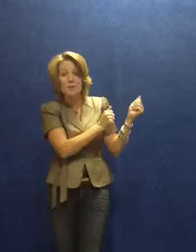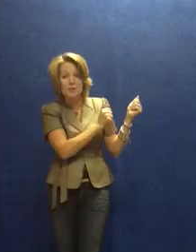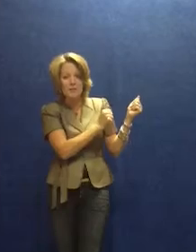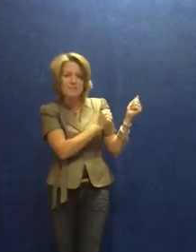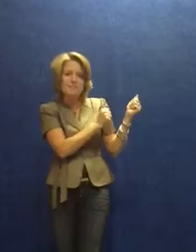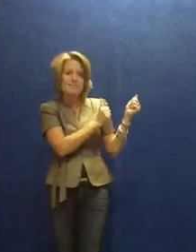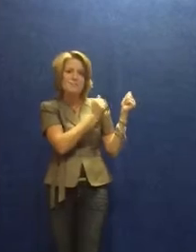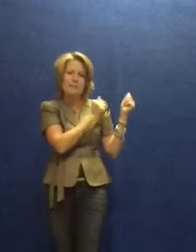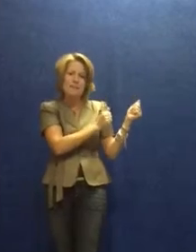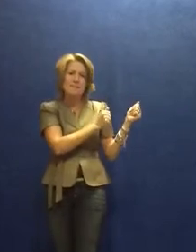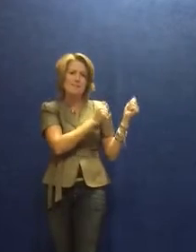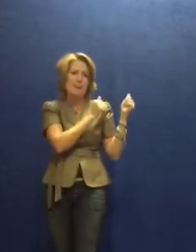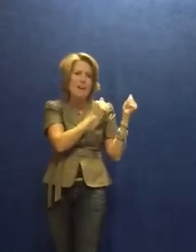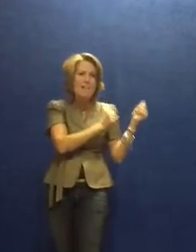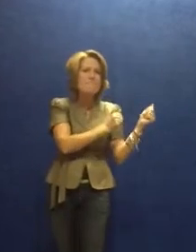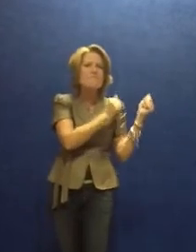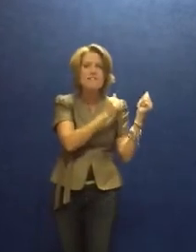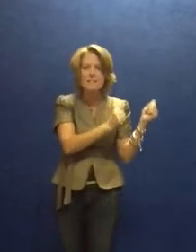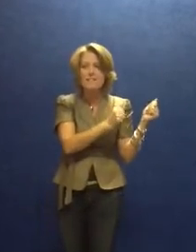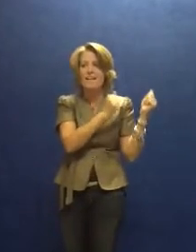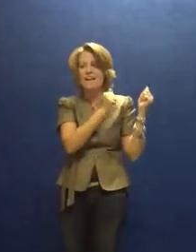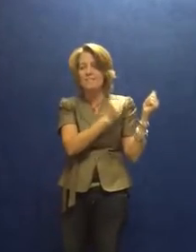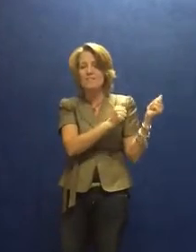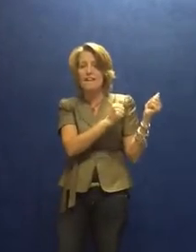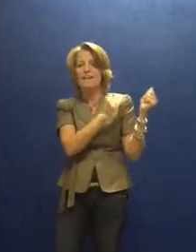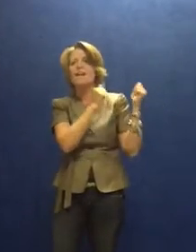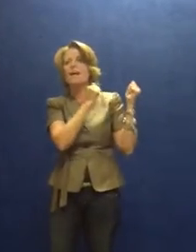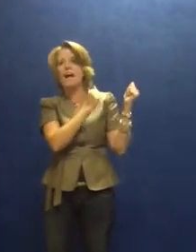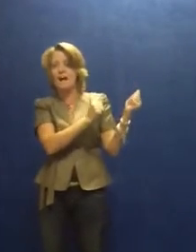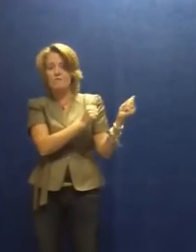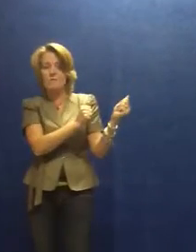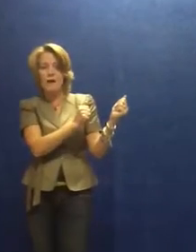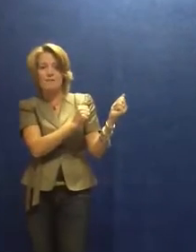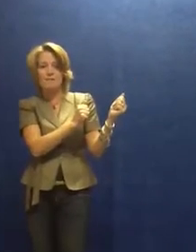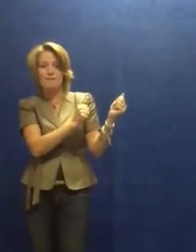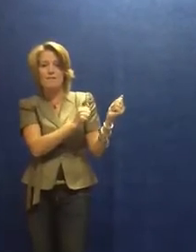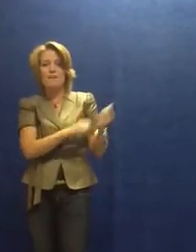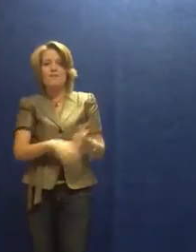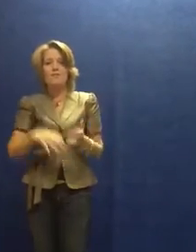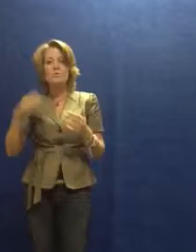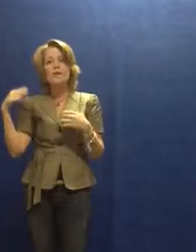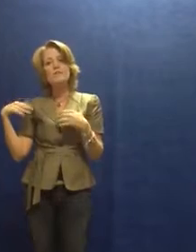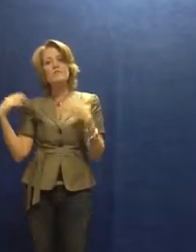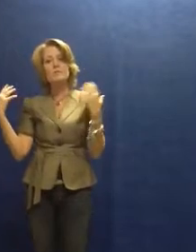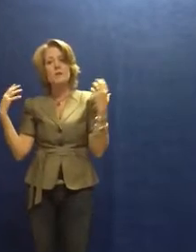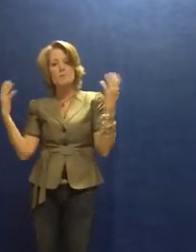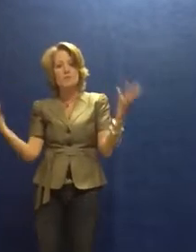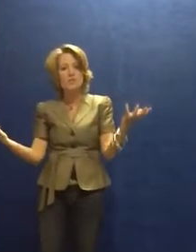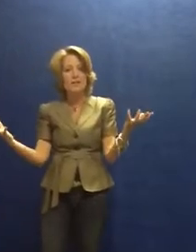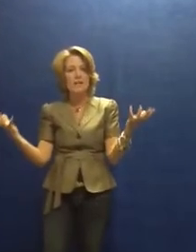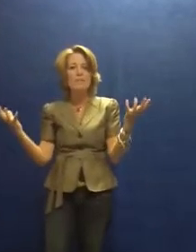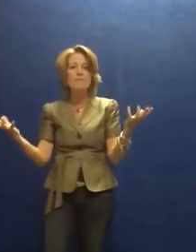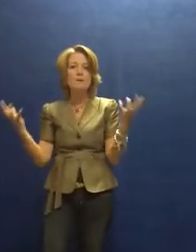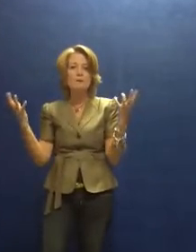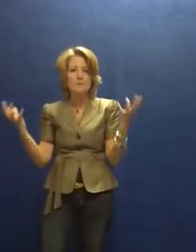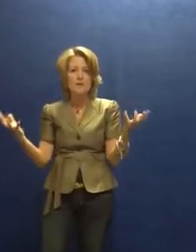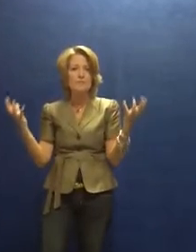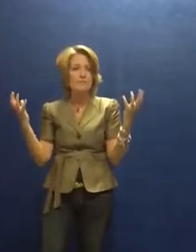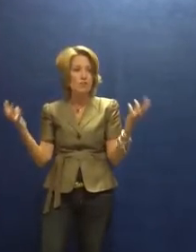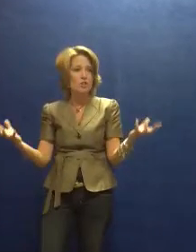his sister made this for every kid, every day, after practice. She wanted to appreciate everybody who had done such a good